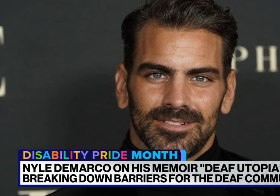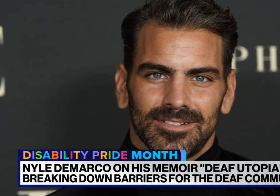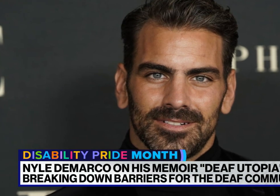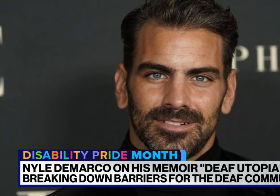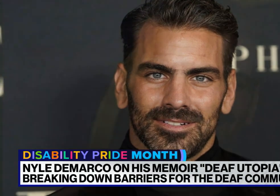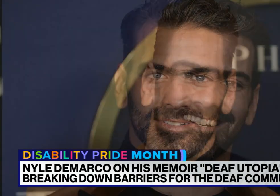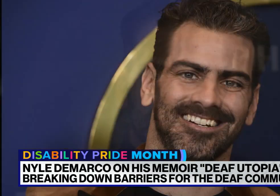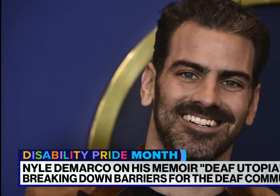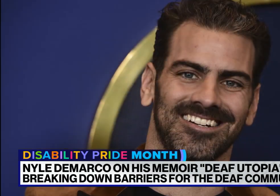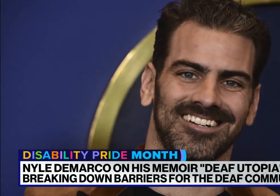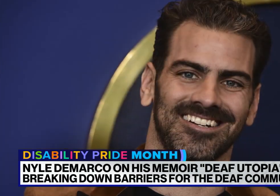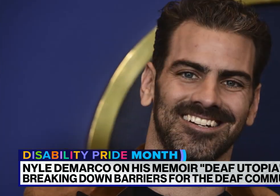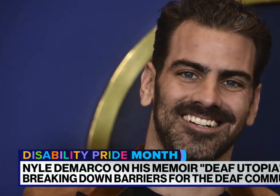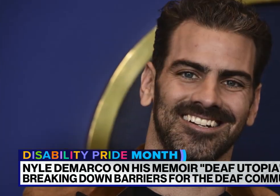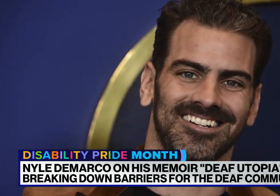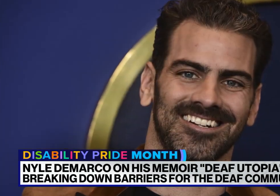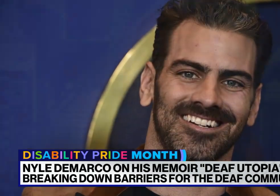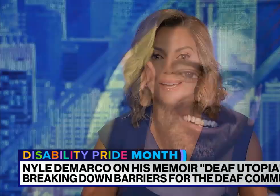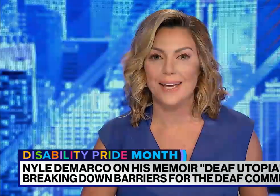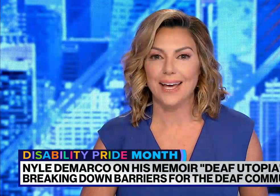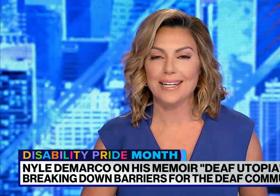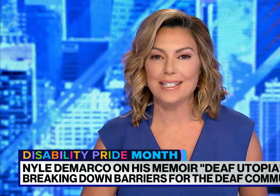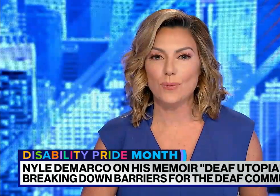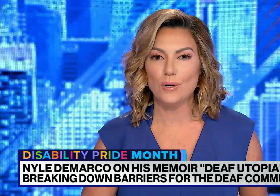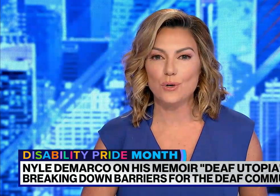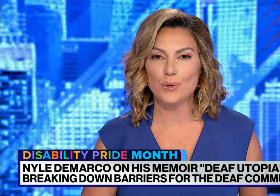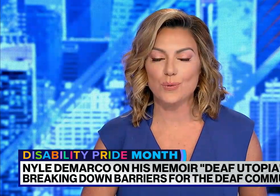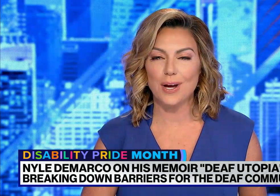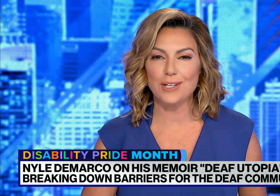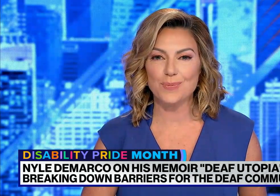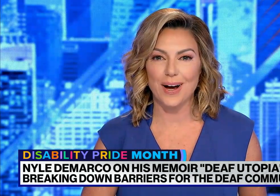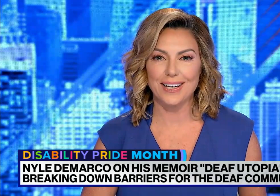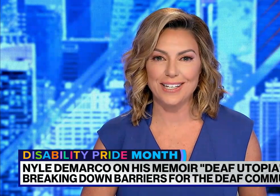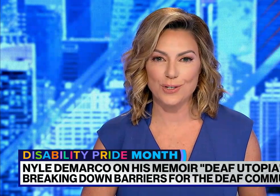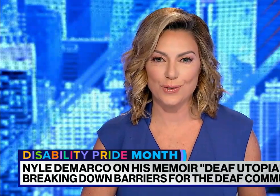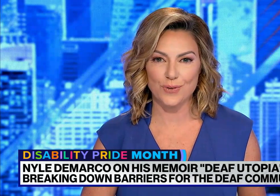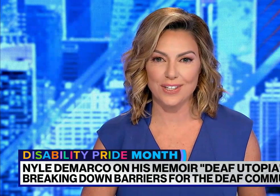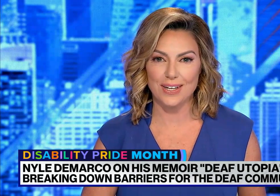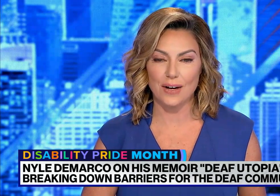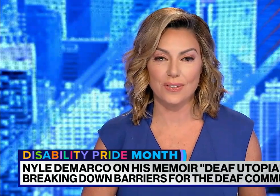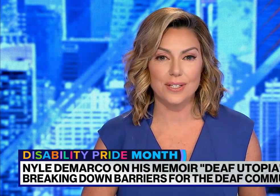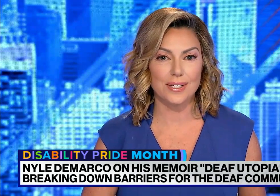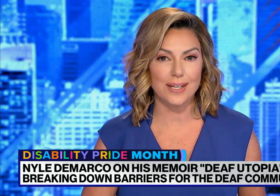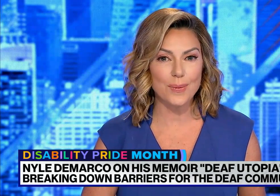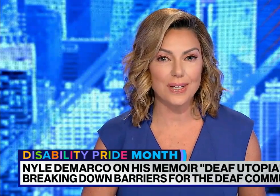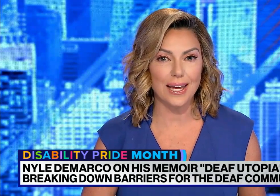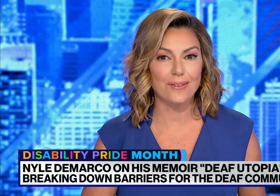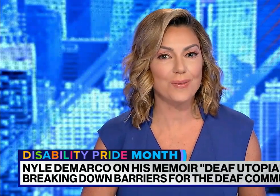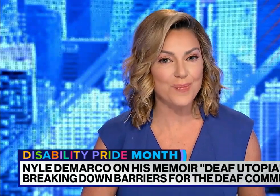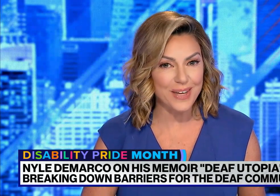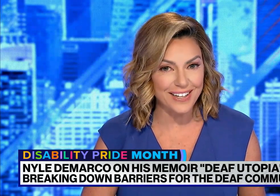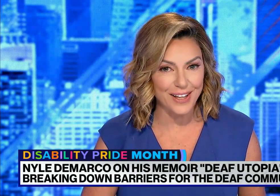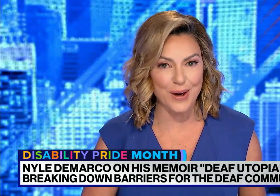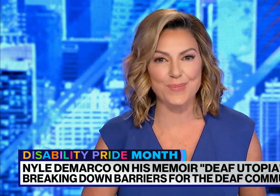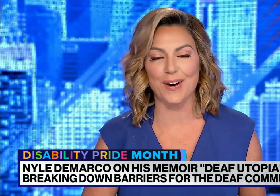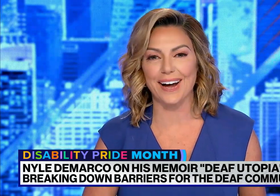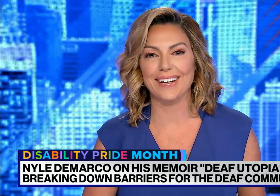his new memoir, Deaf Utopia. And as someone who was raised by Teachers for the Deaf, this assignment gave me a lot of pride